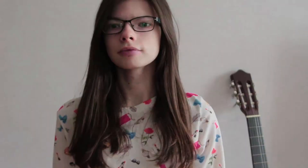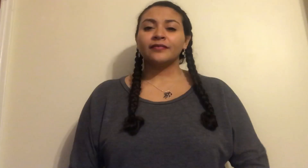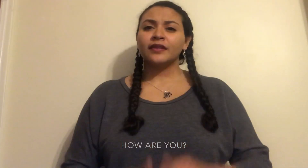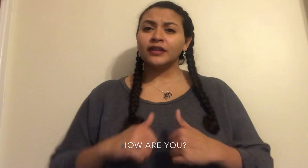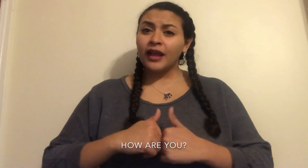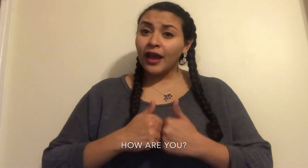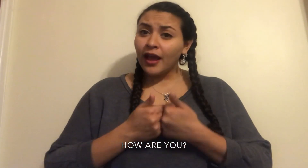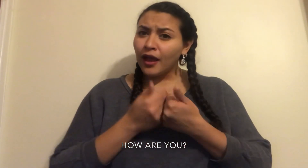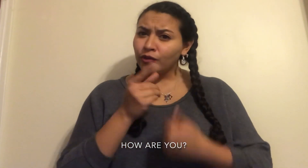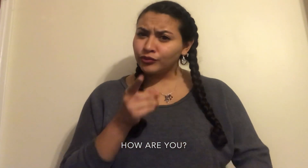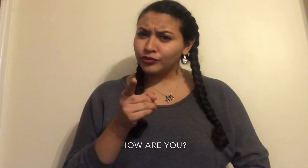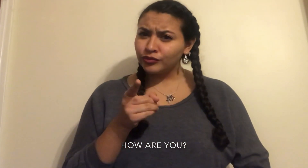How are you?